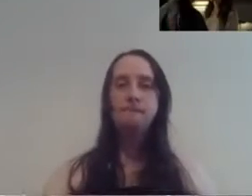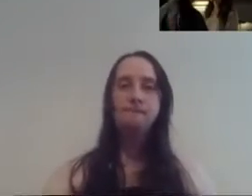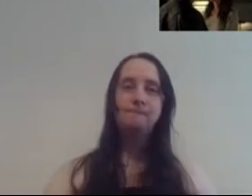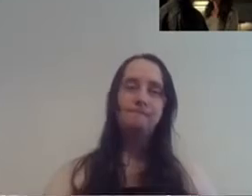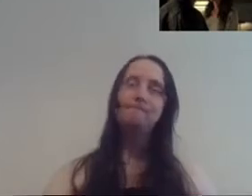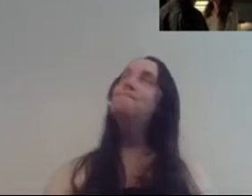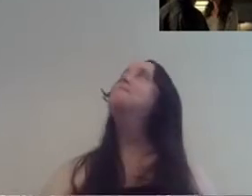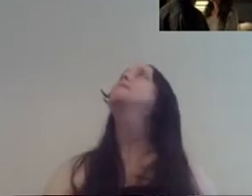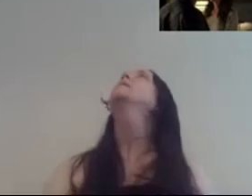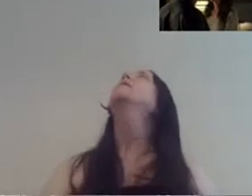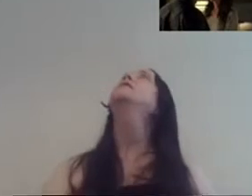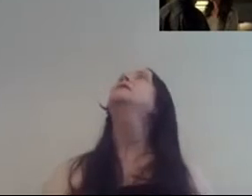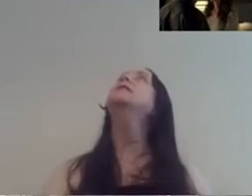and we can have that again really?